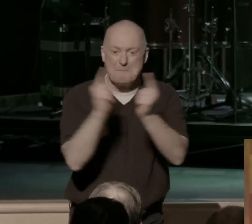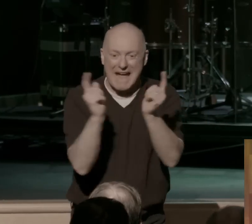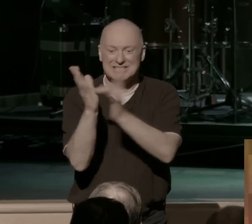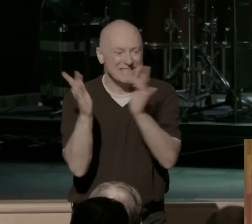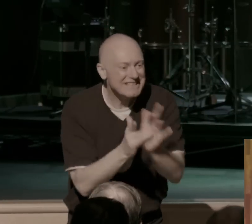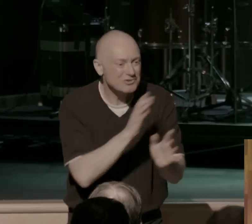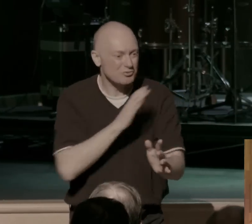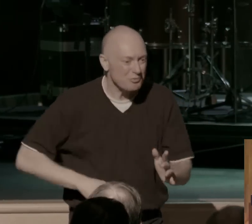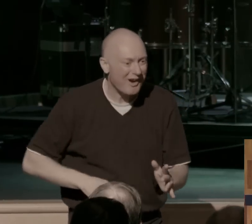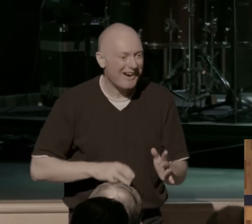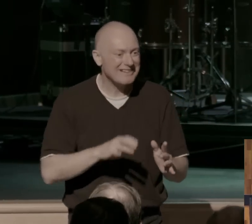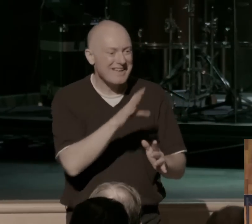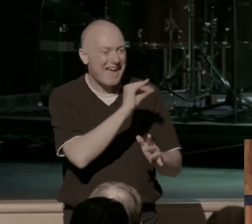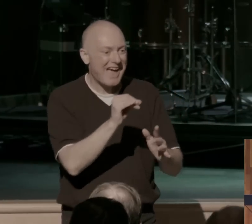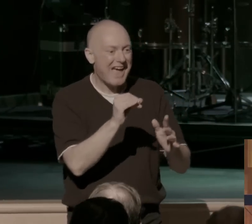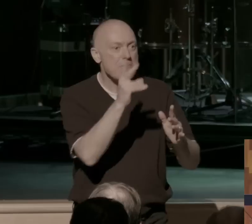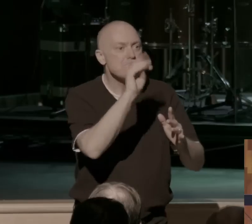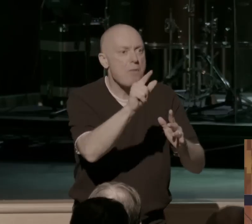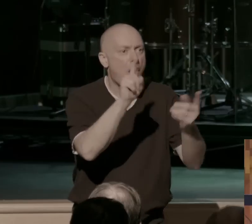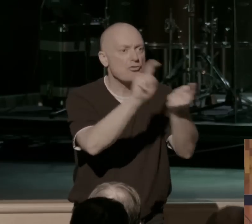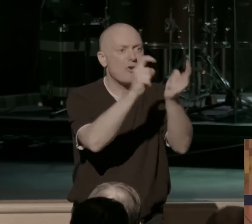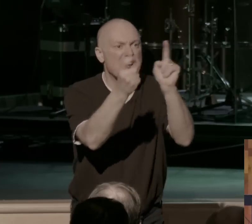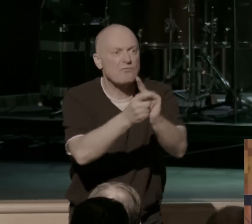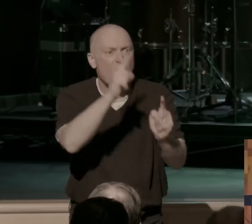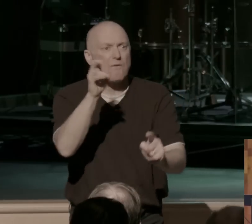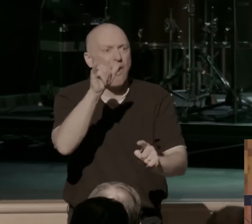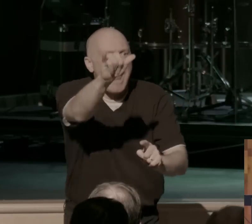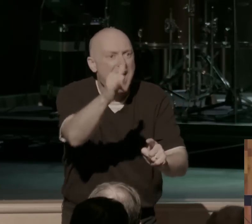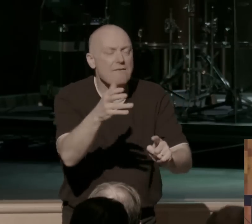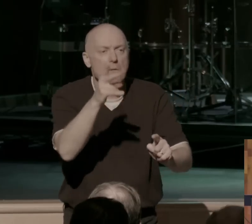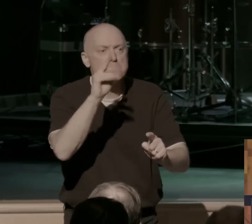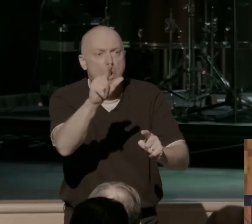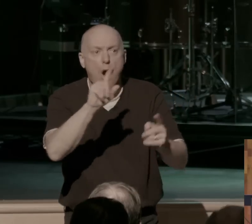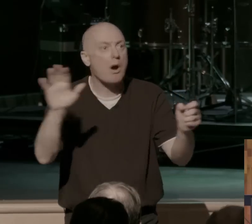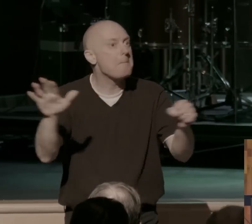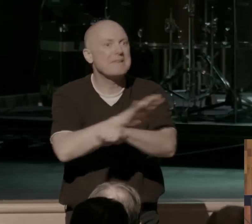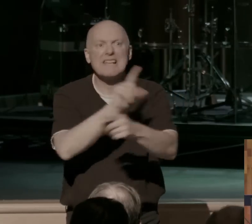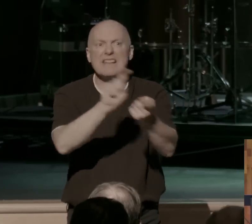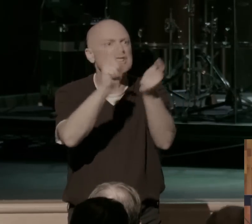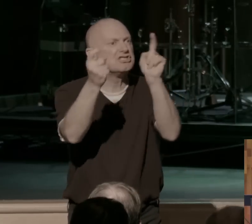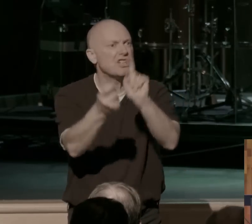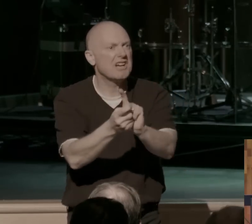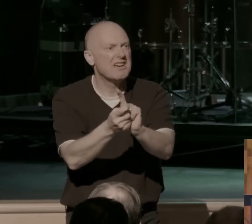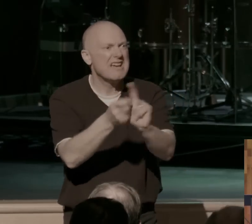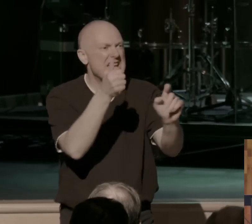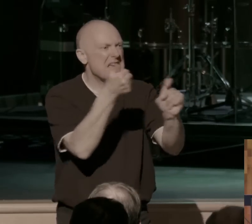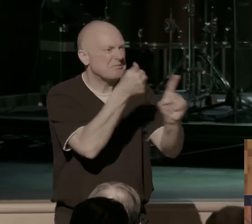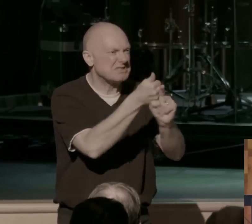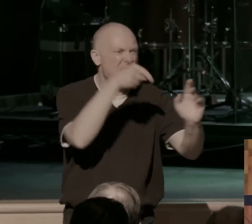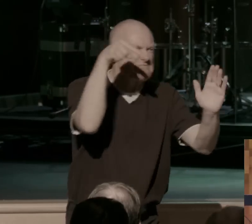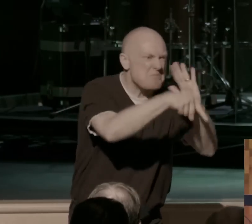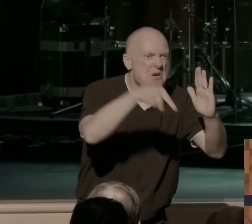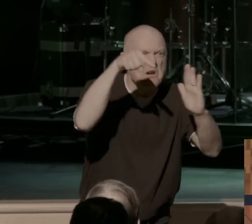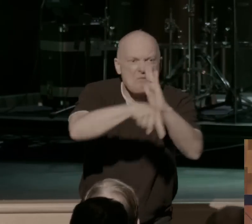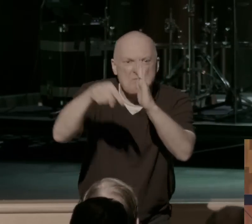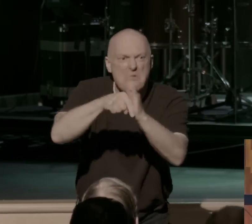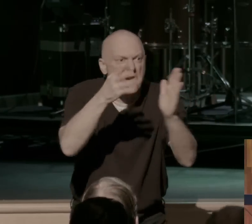transformed forever. He was completely changed. He went from this murdering Paul to the greatest missionary ever. He's been set free.